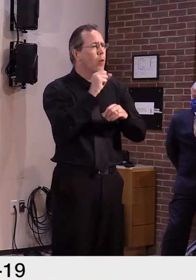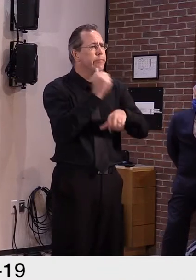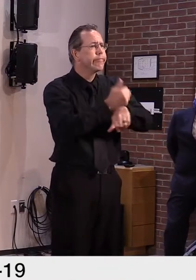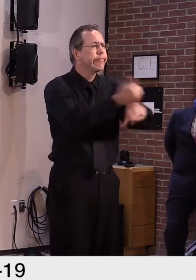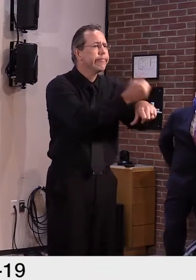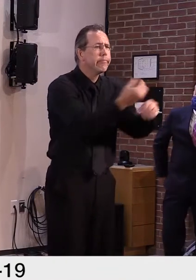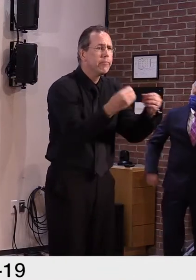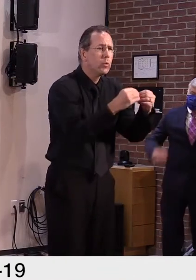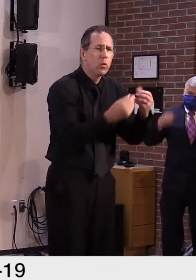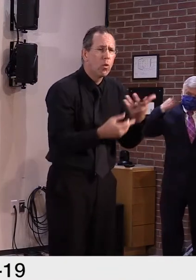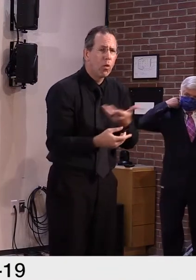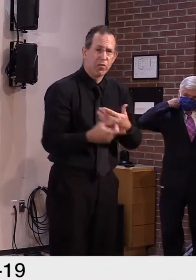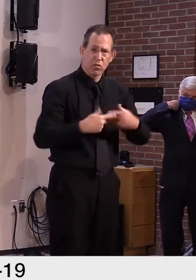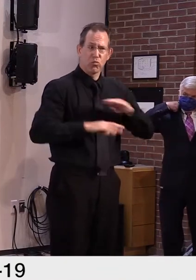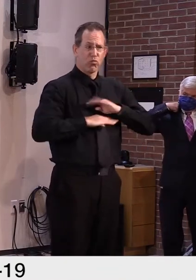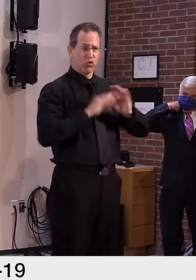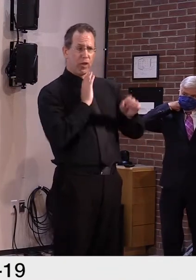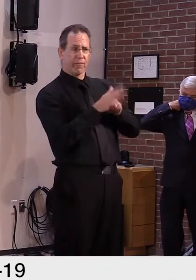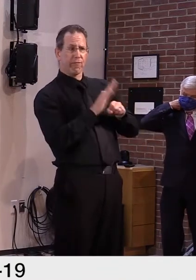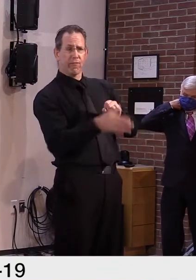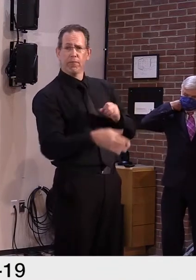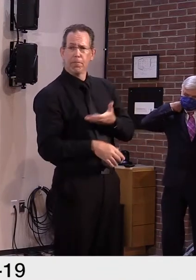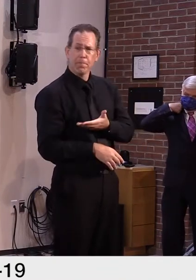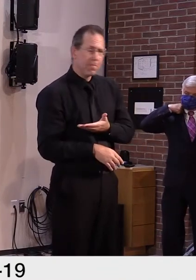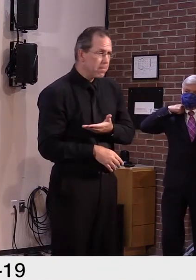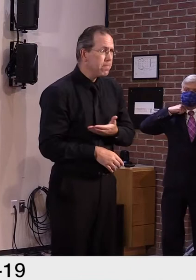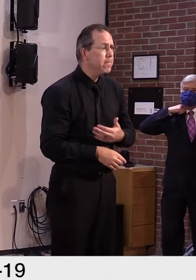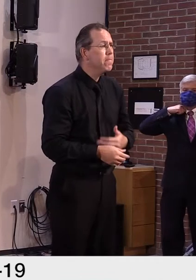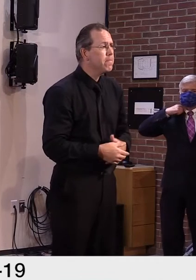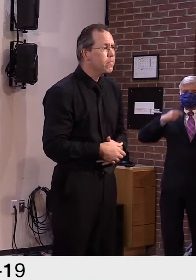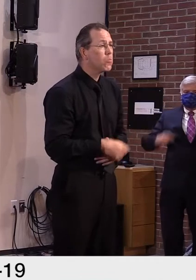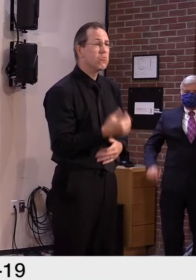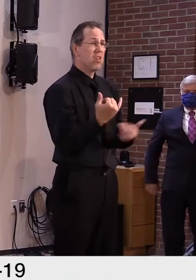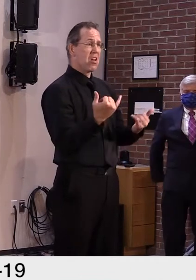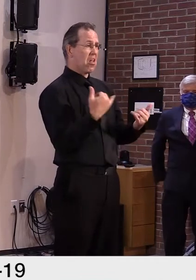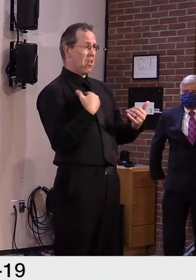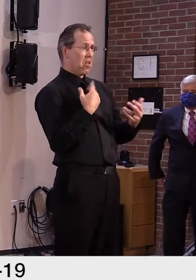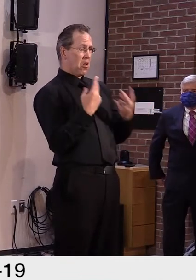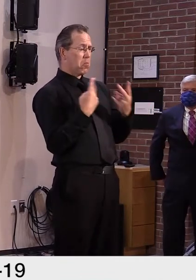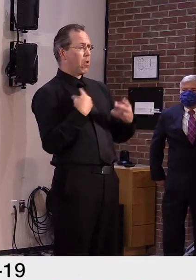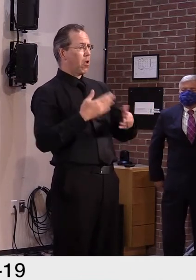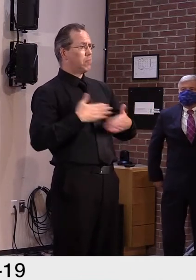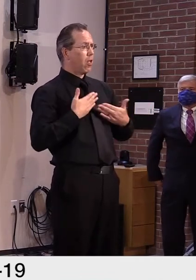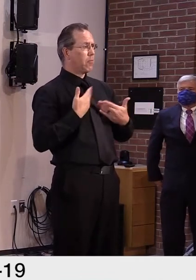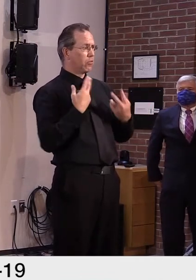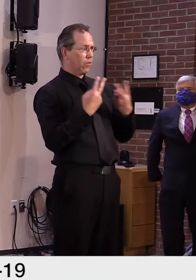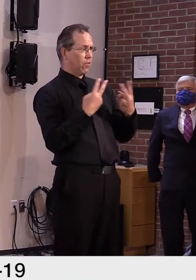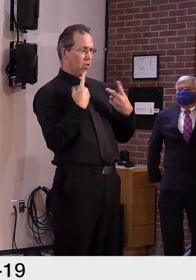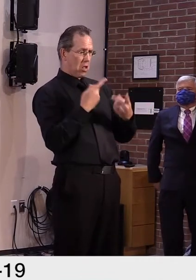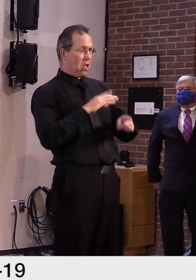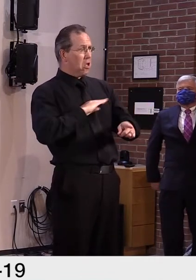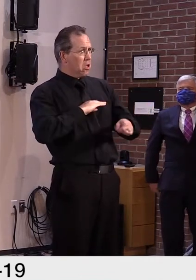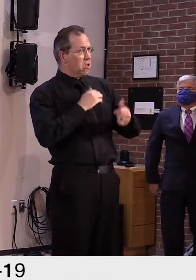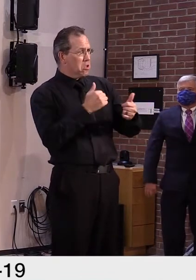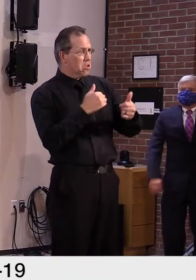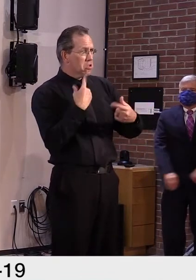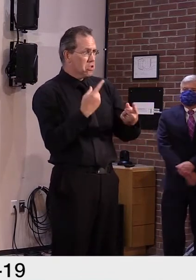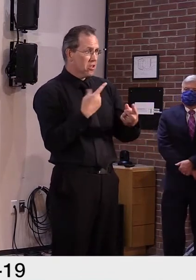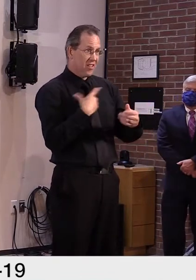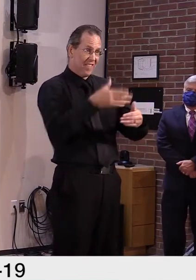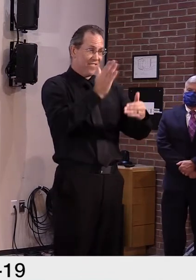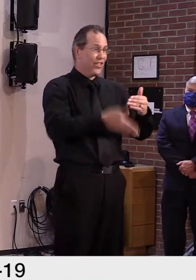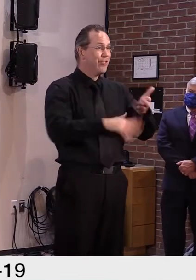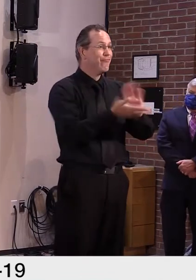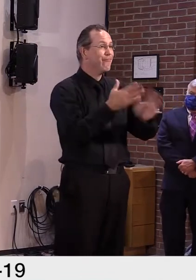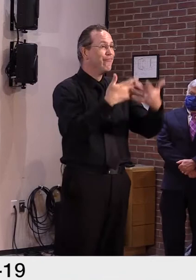are right now, but we're not done. So we will continue to monitor the situation. We will continue to